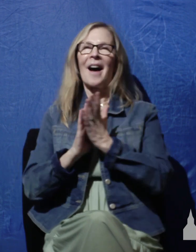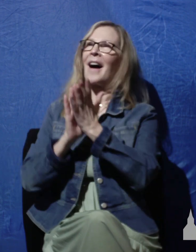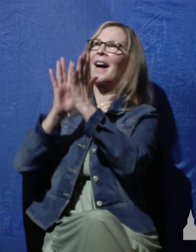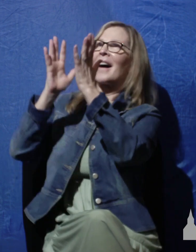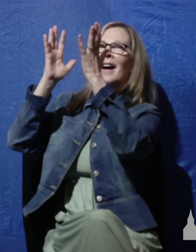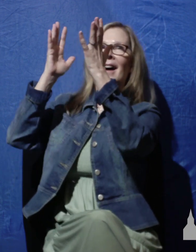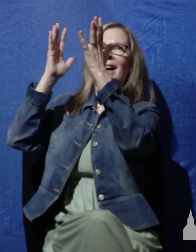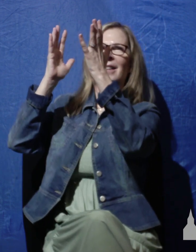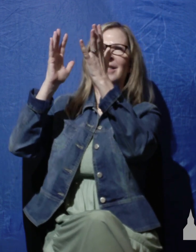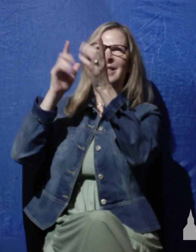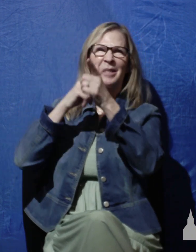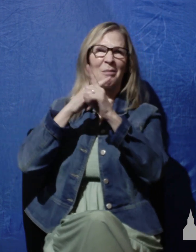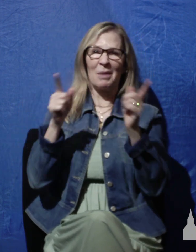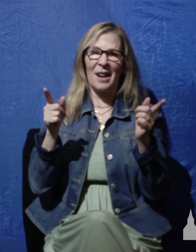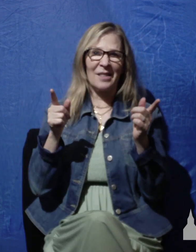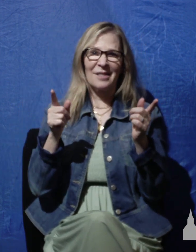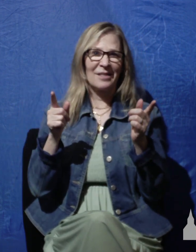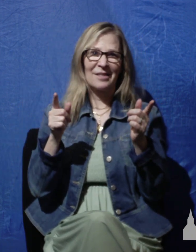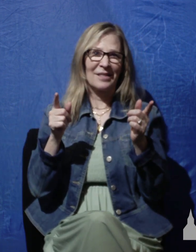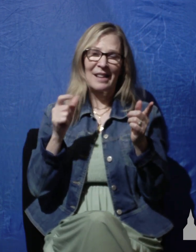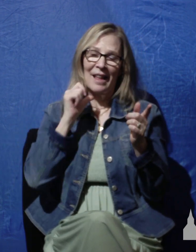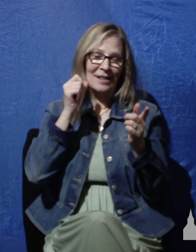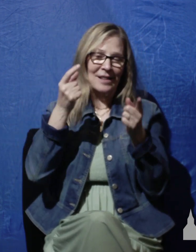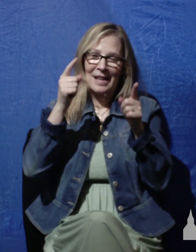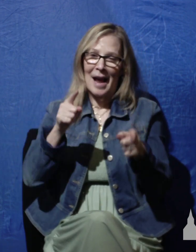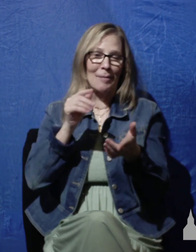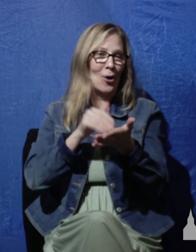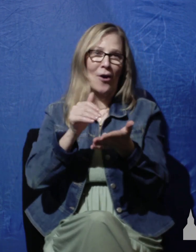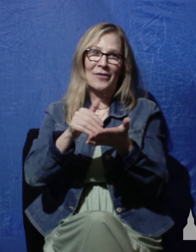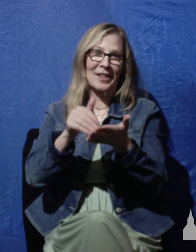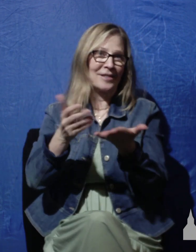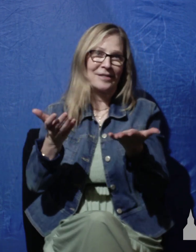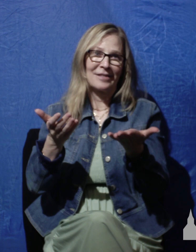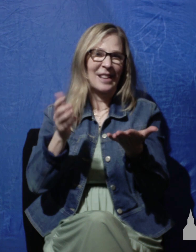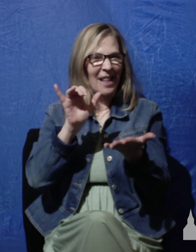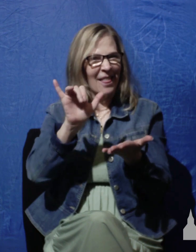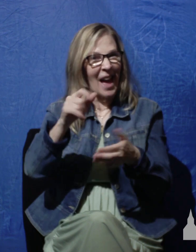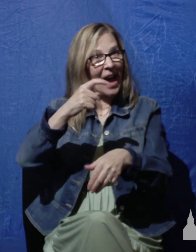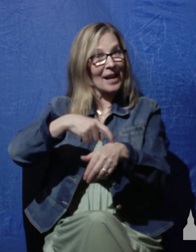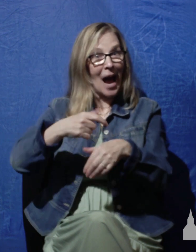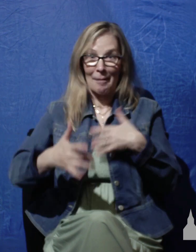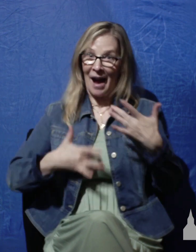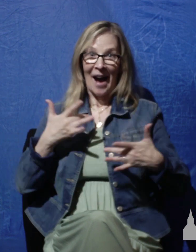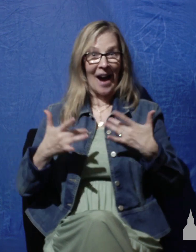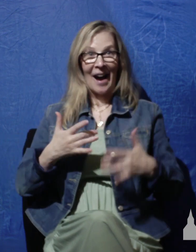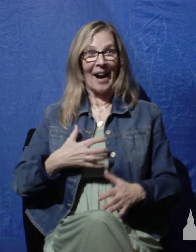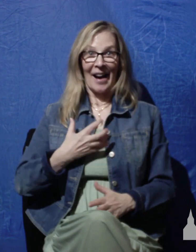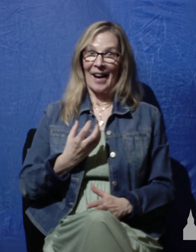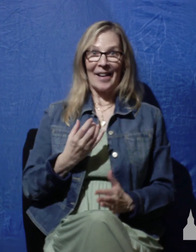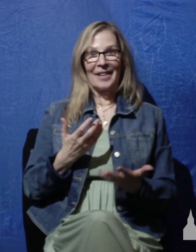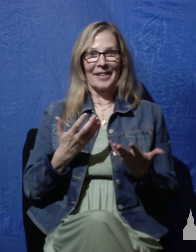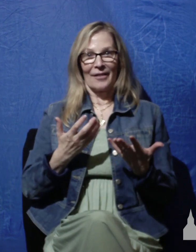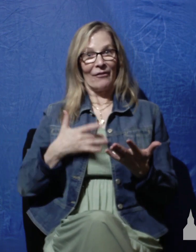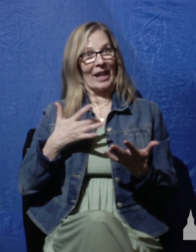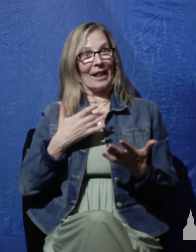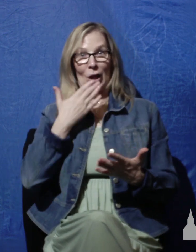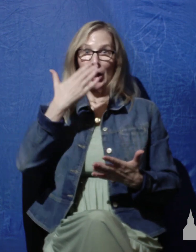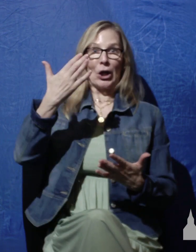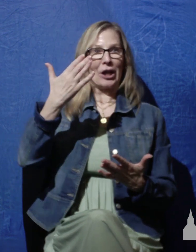is you're not going to do much praising. Those times are few and far between. David doesn't tell us why he had to stir his